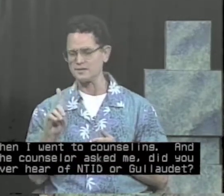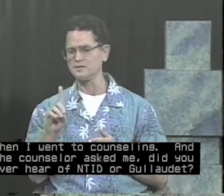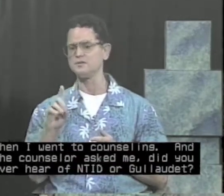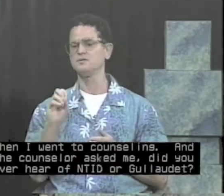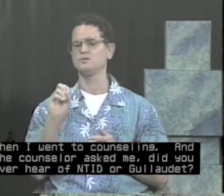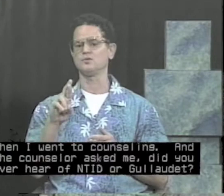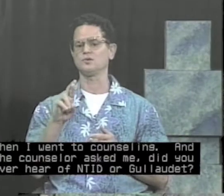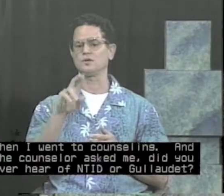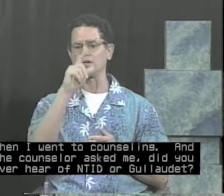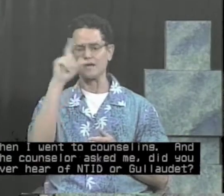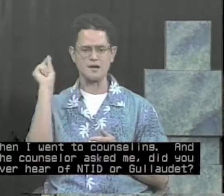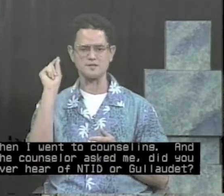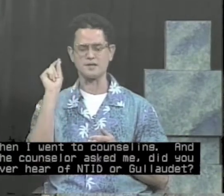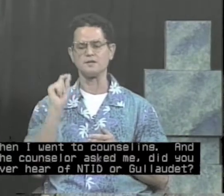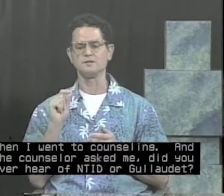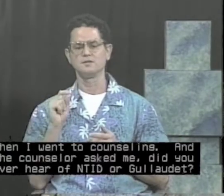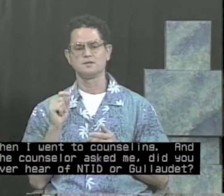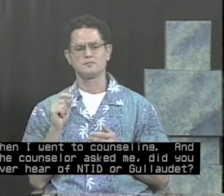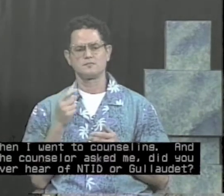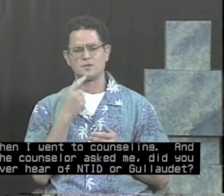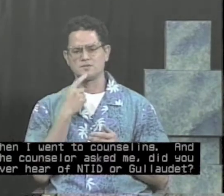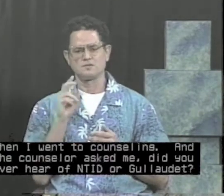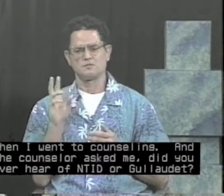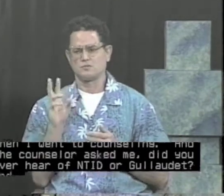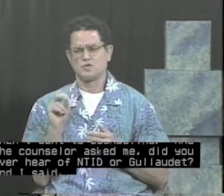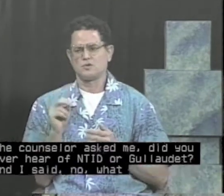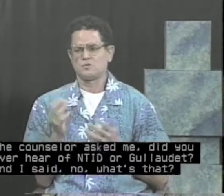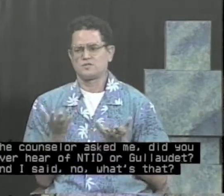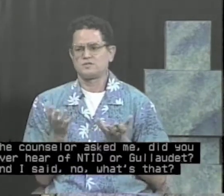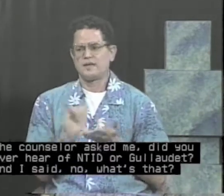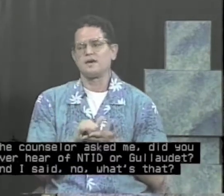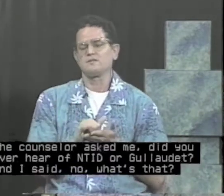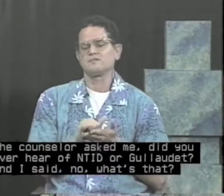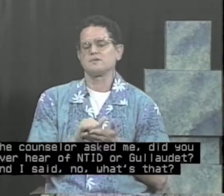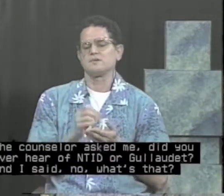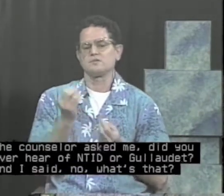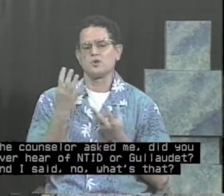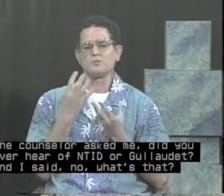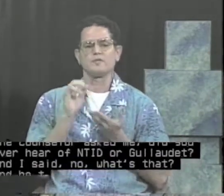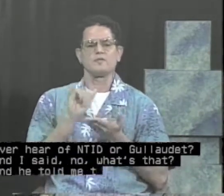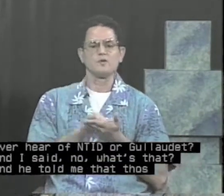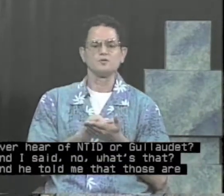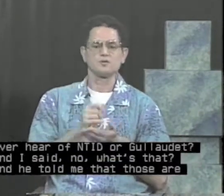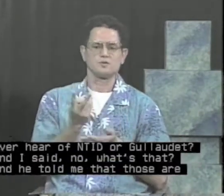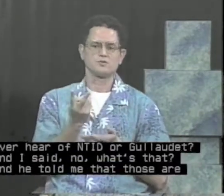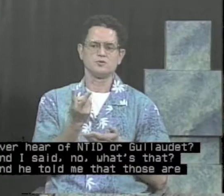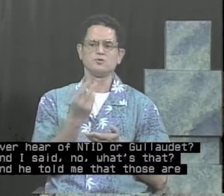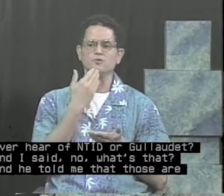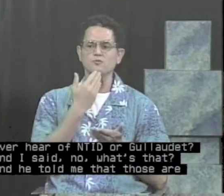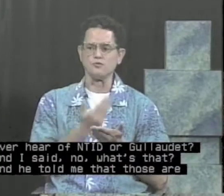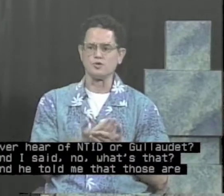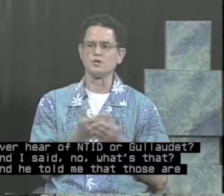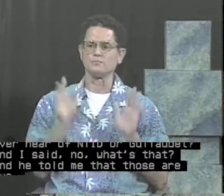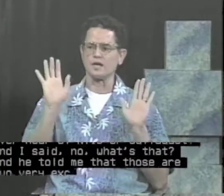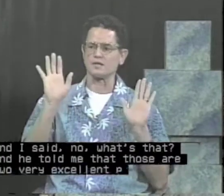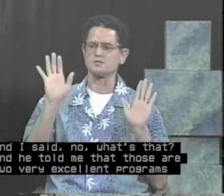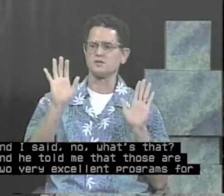or Gallaudet? I said, no, what's that? And he told me that those are two great, excellent